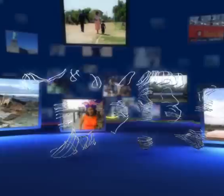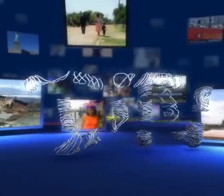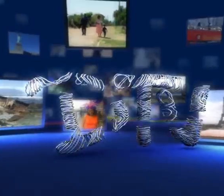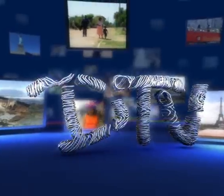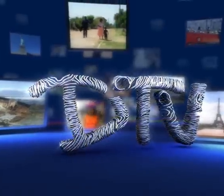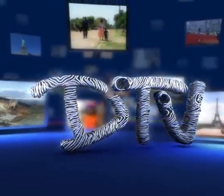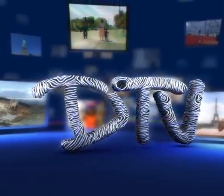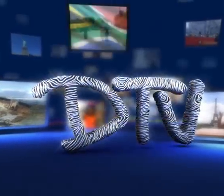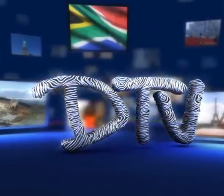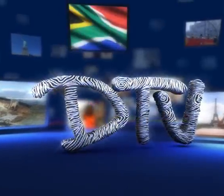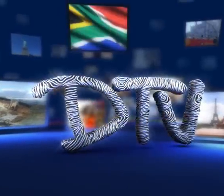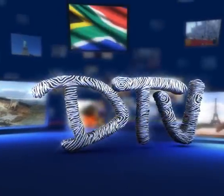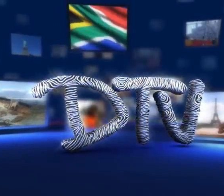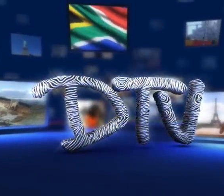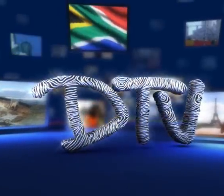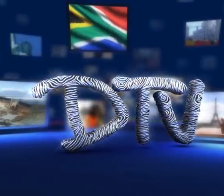Dev TV.